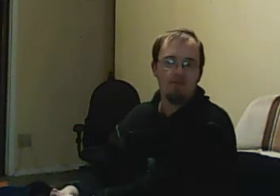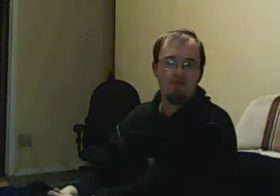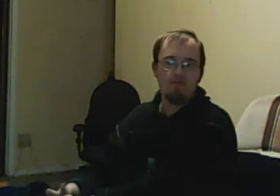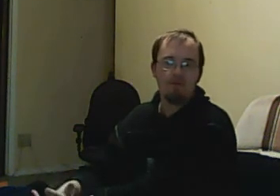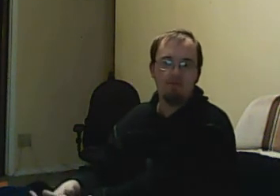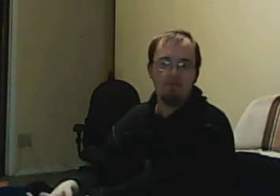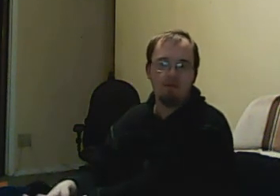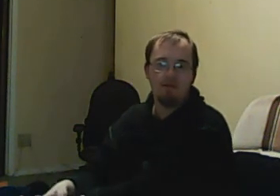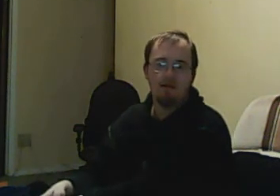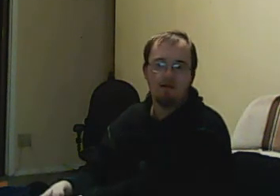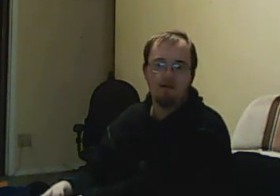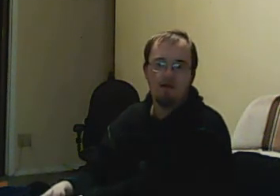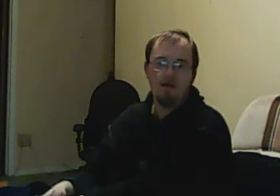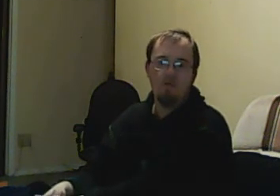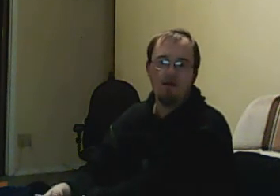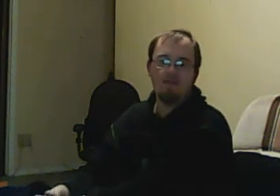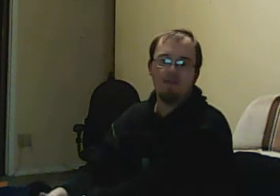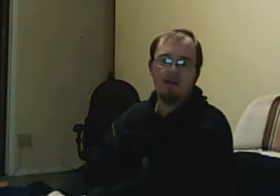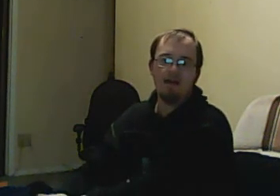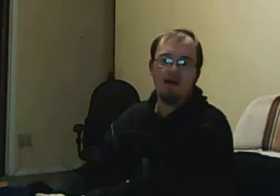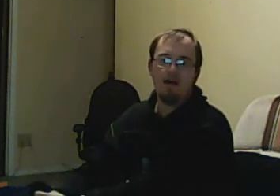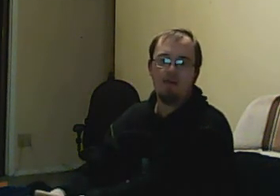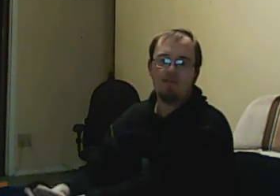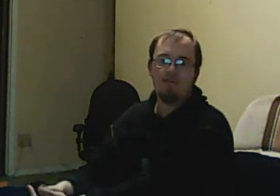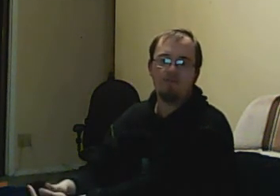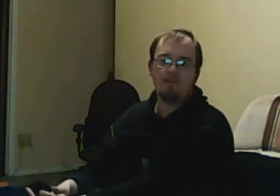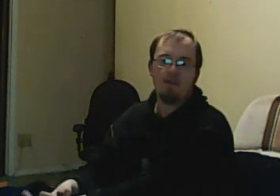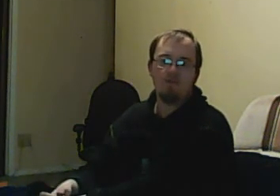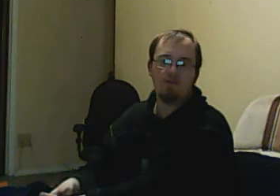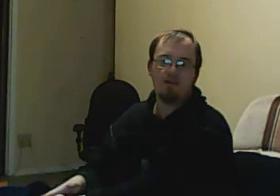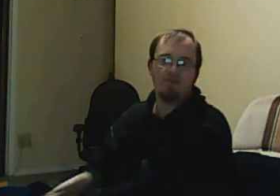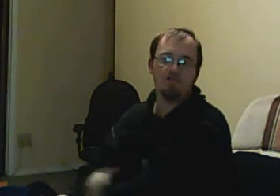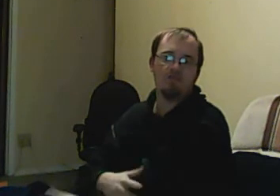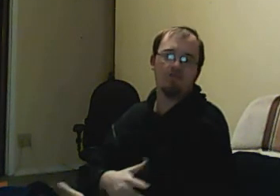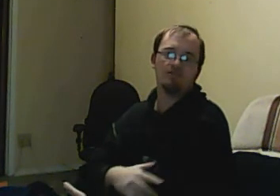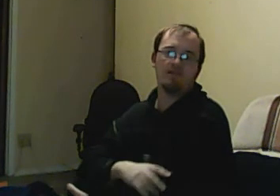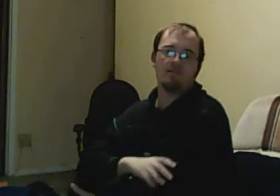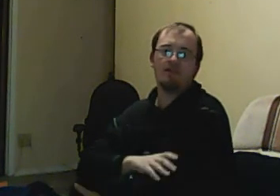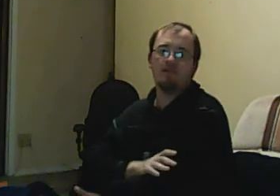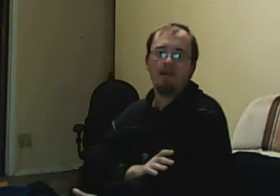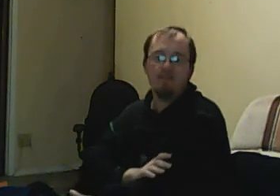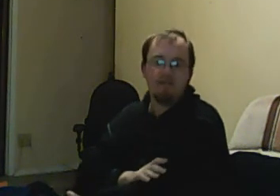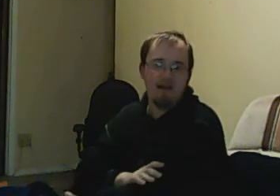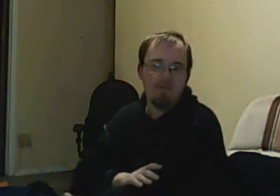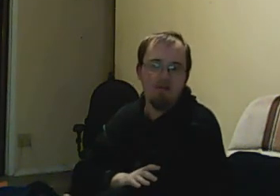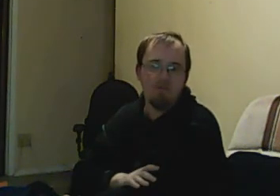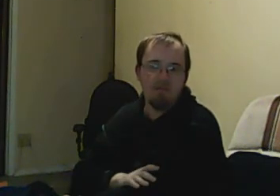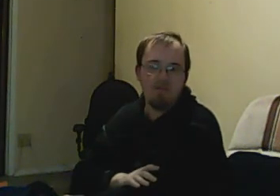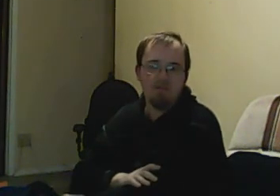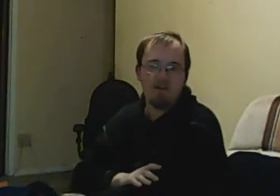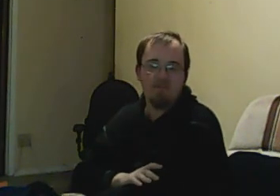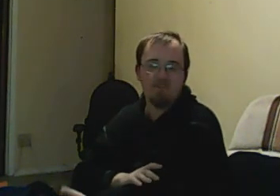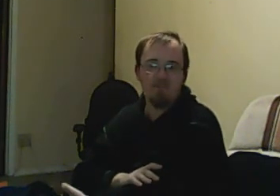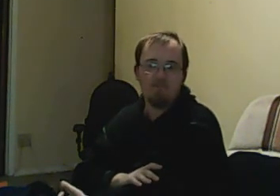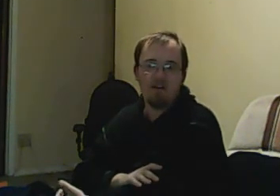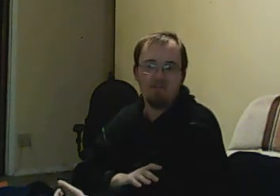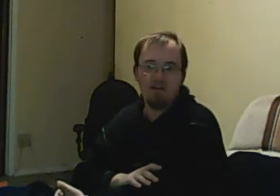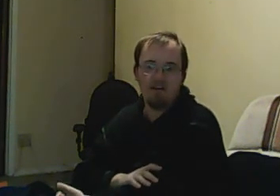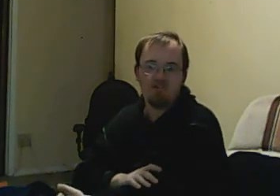this was the first time we were aware of the episode that was going to cover school shootings. Degrassi's MLL was to cover tough issues for young teenagers,